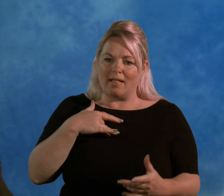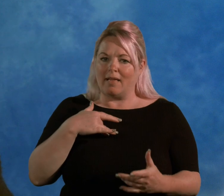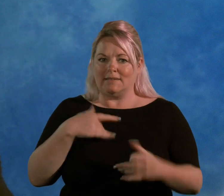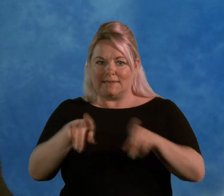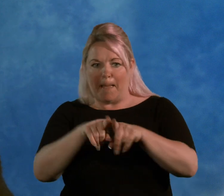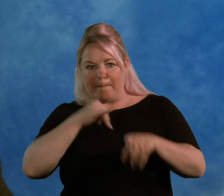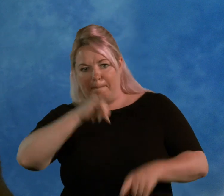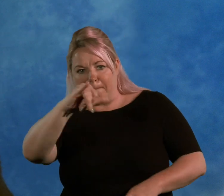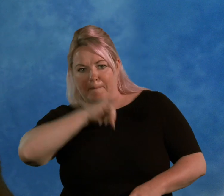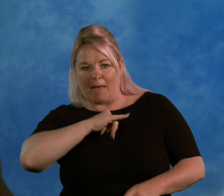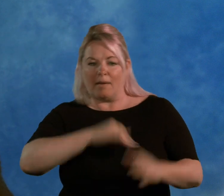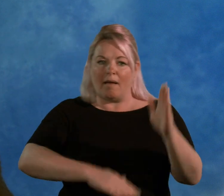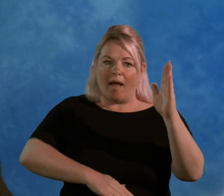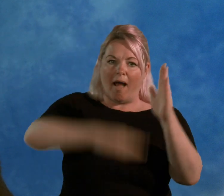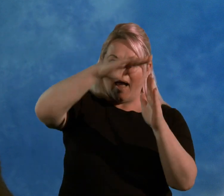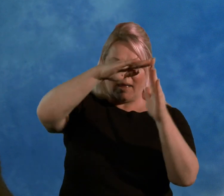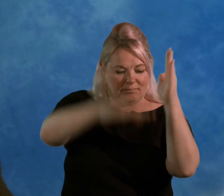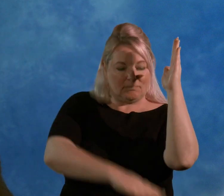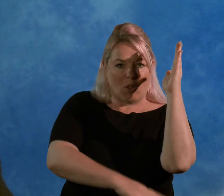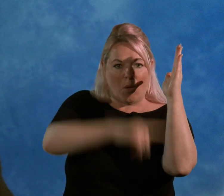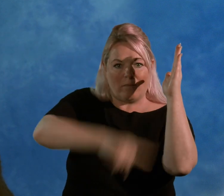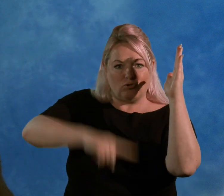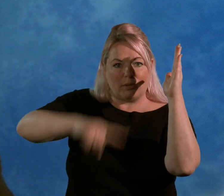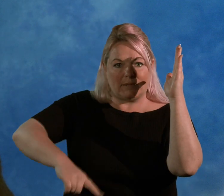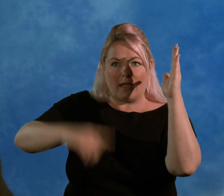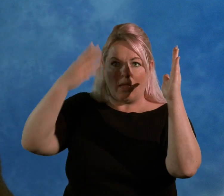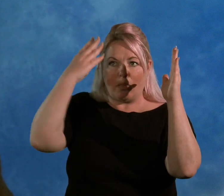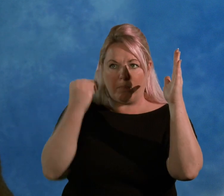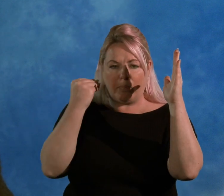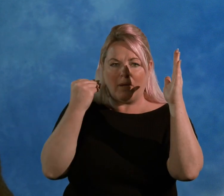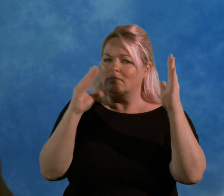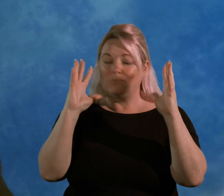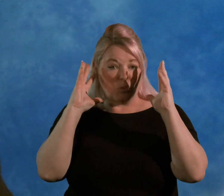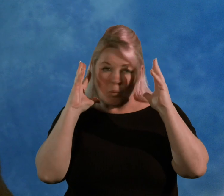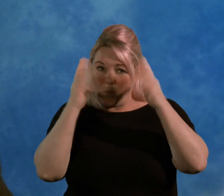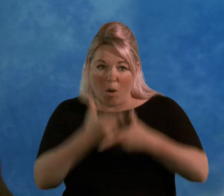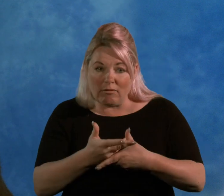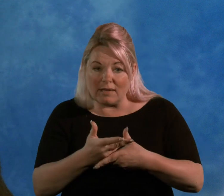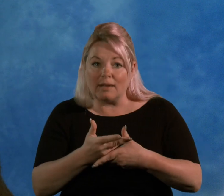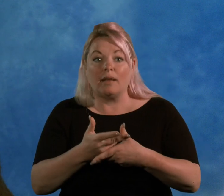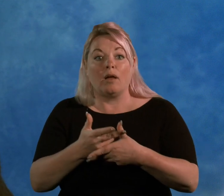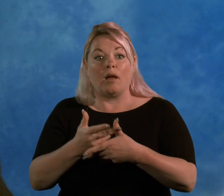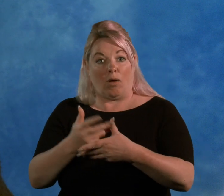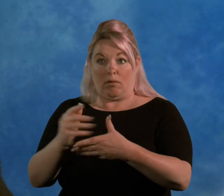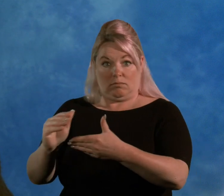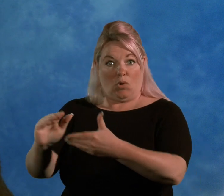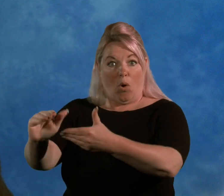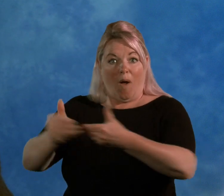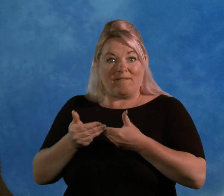or low frequency or both. Don't worry about that. If you get the opportunity, go